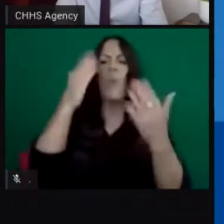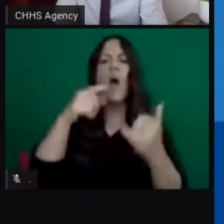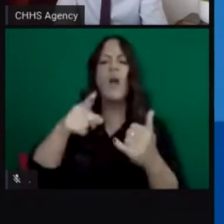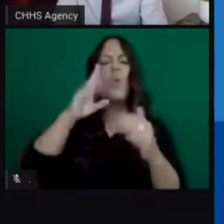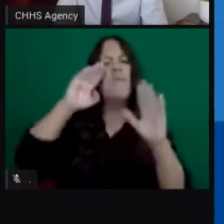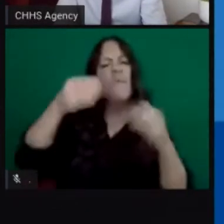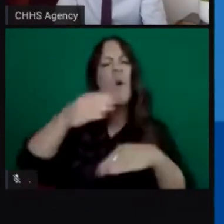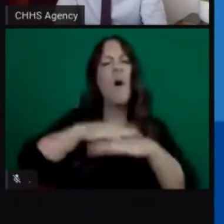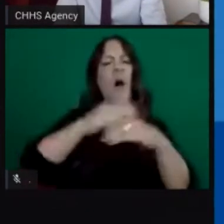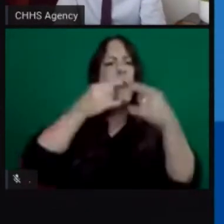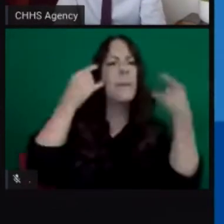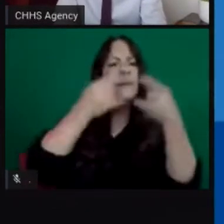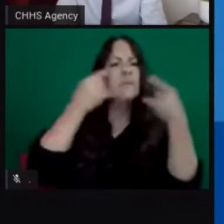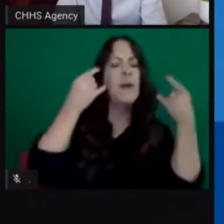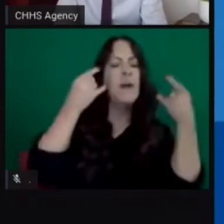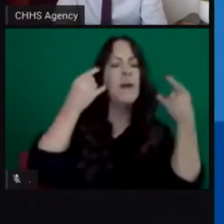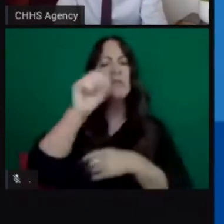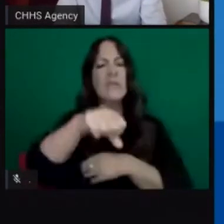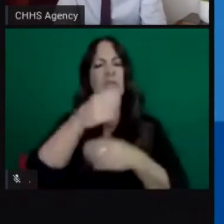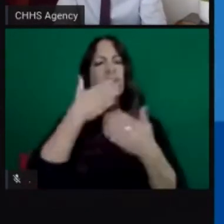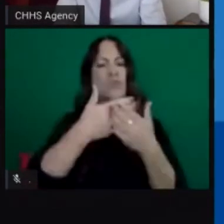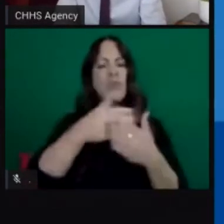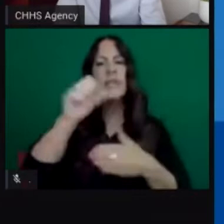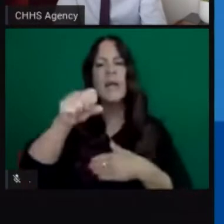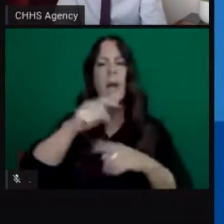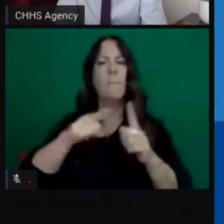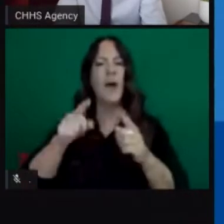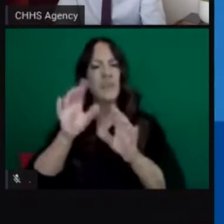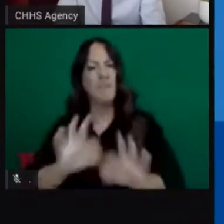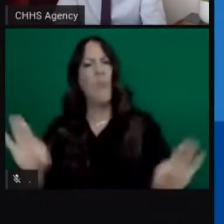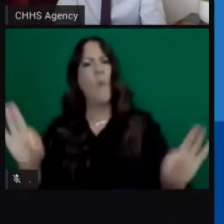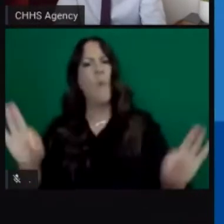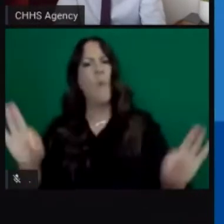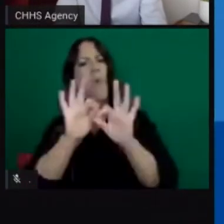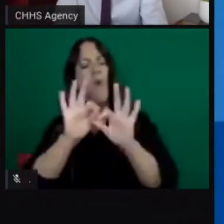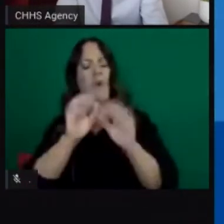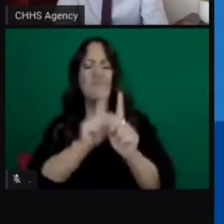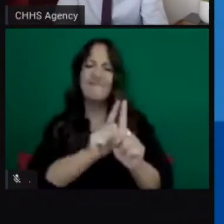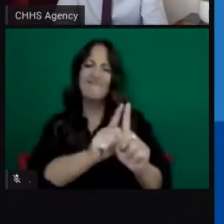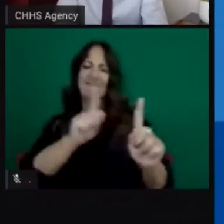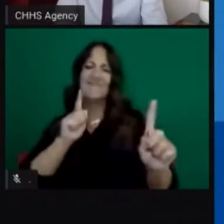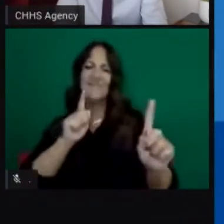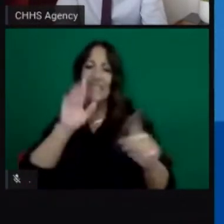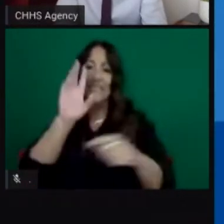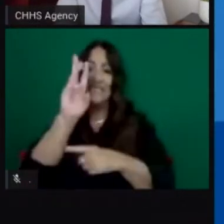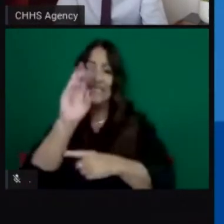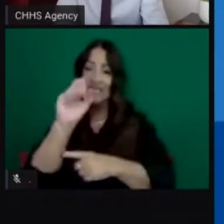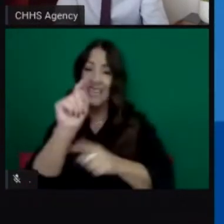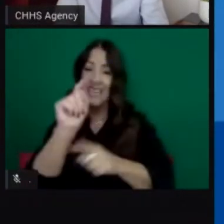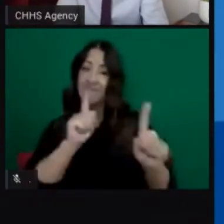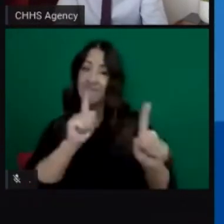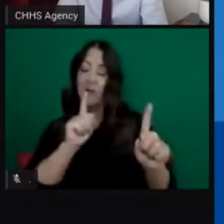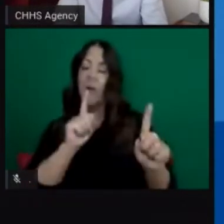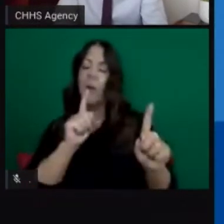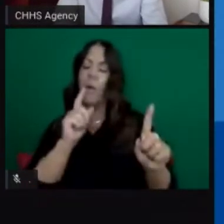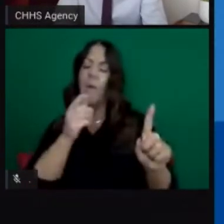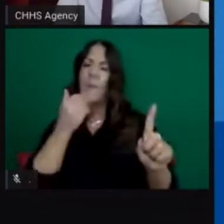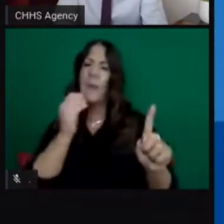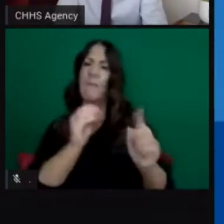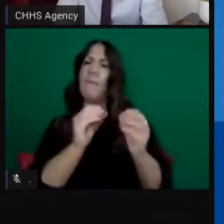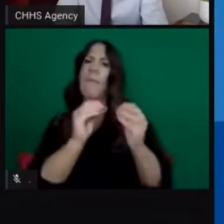good mask wearing yet remaining some six feet apart even more if possible is another great way